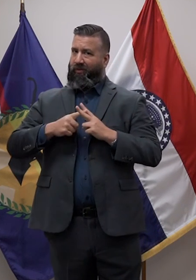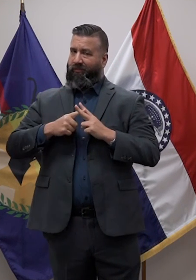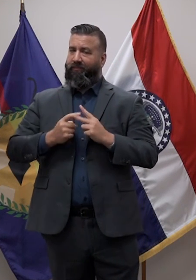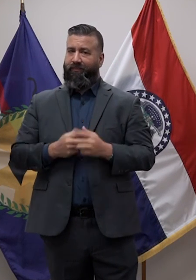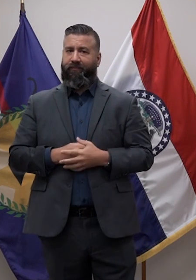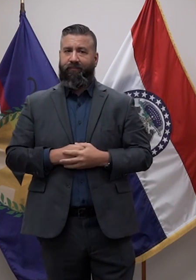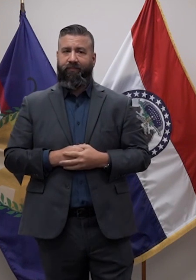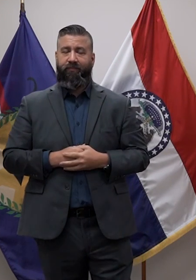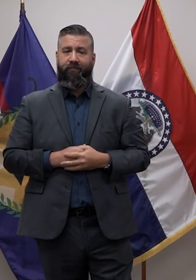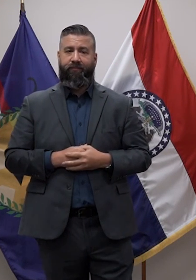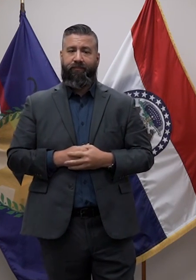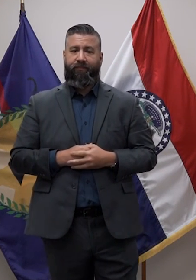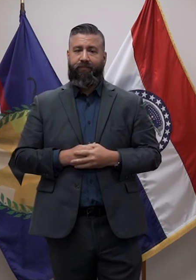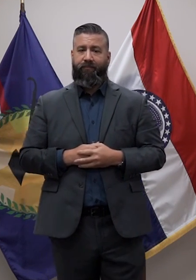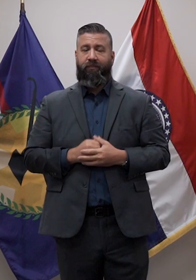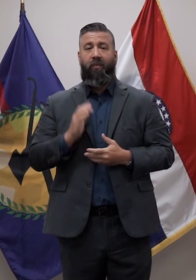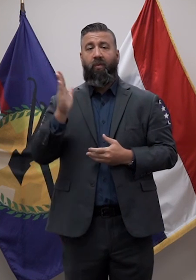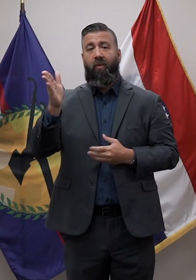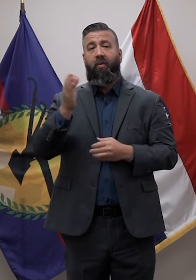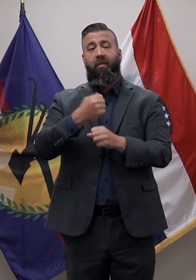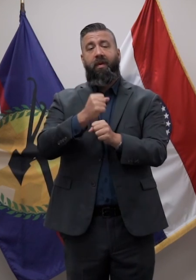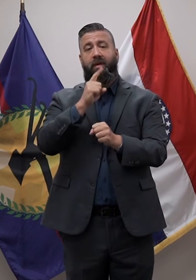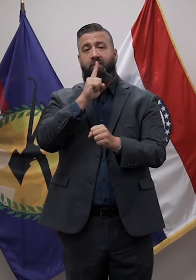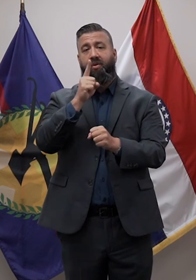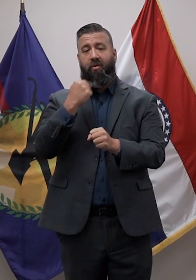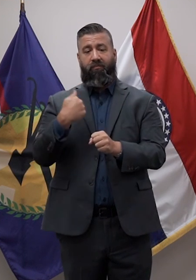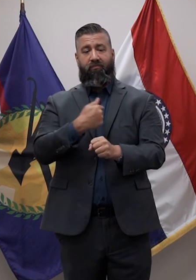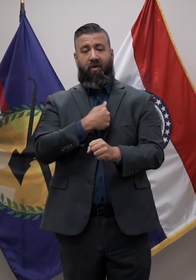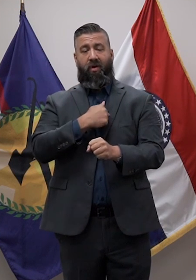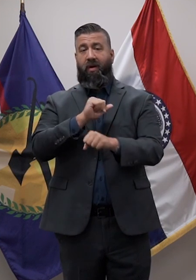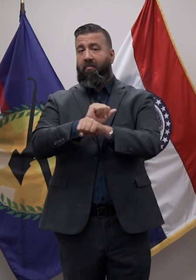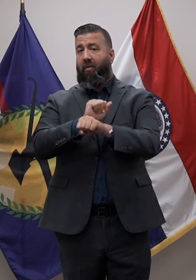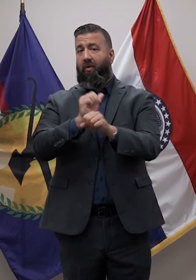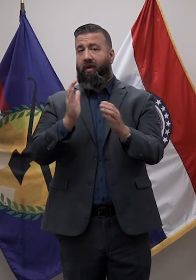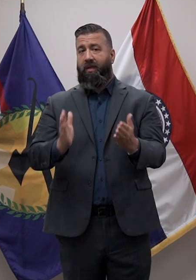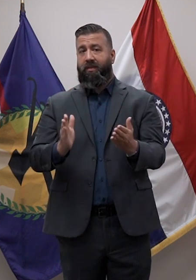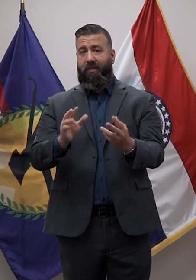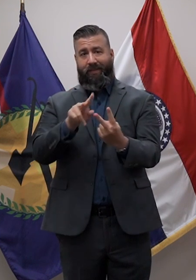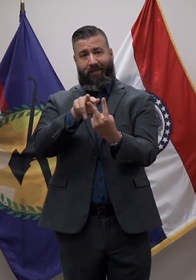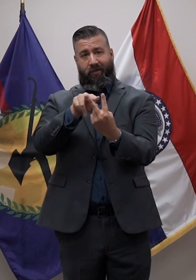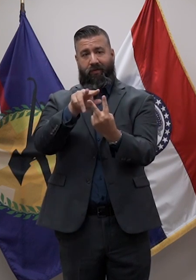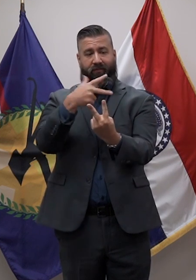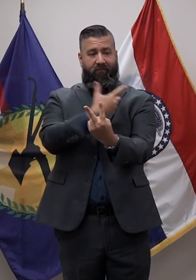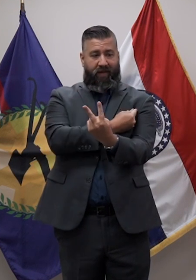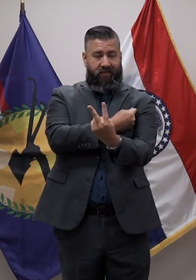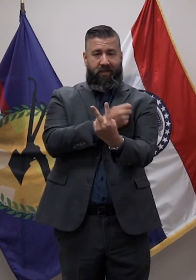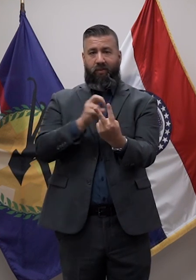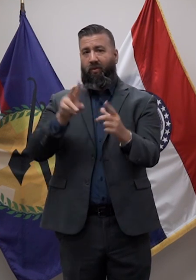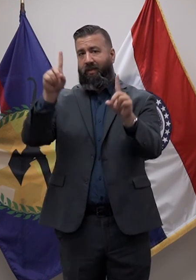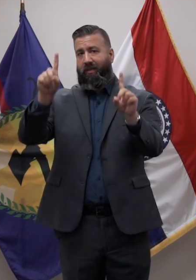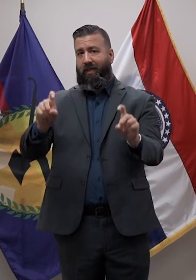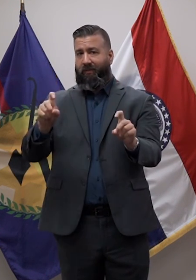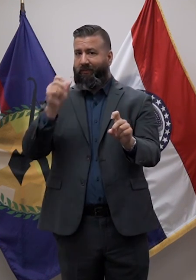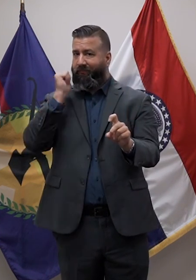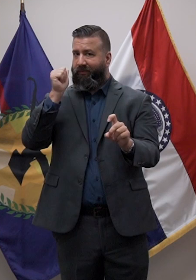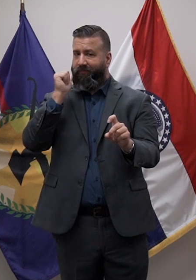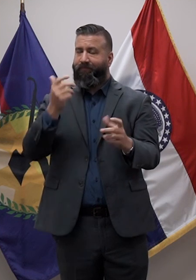we'll be making sure that our county employees are either vaccinated or get tested on a regular basis.